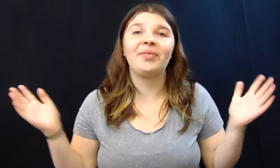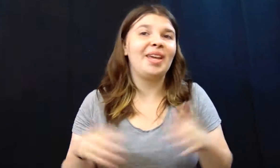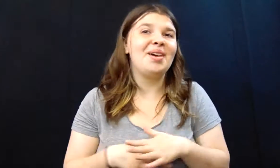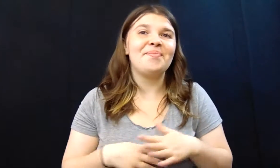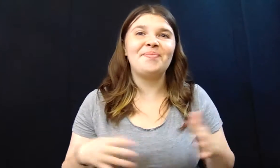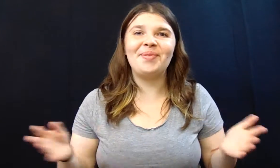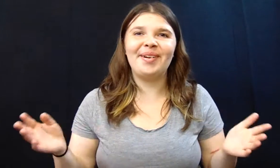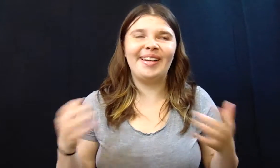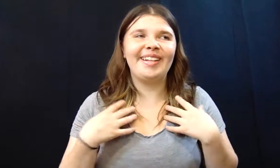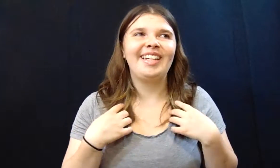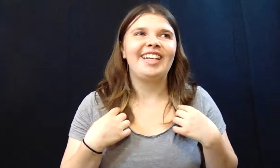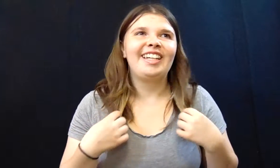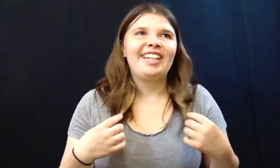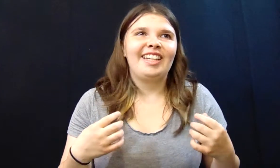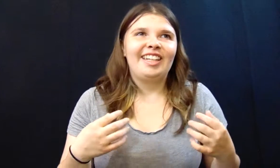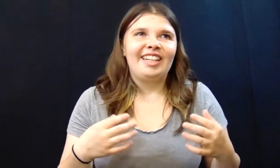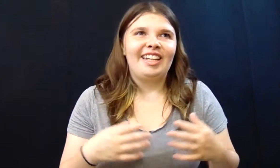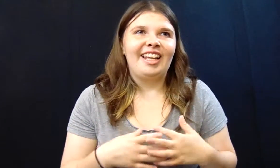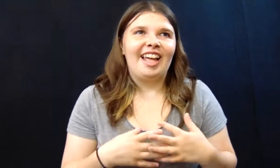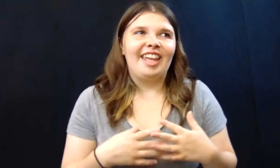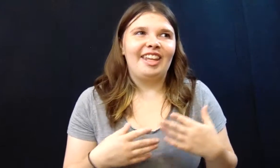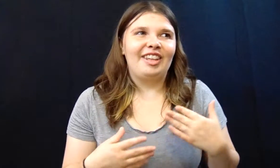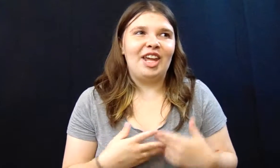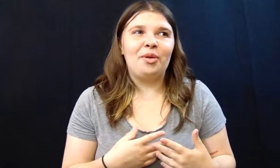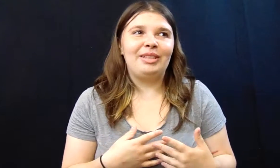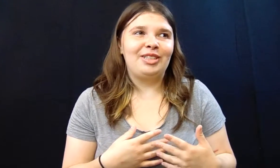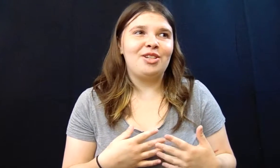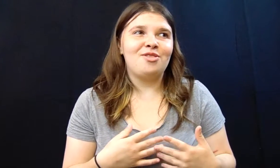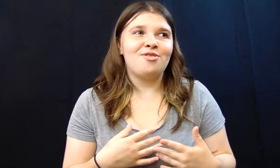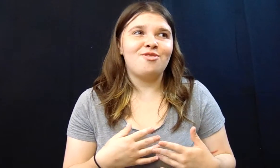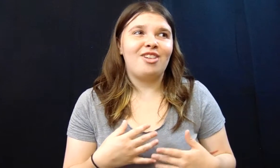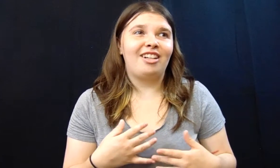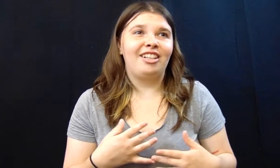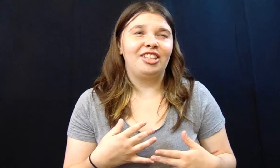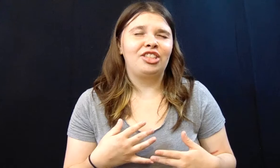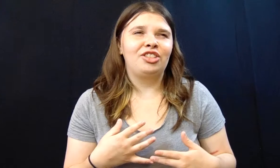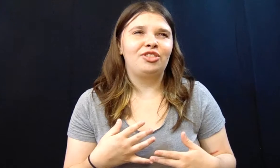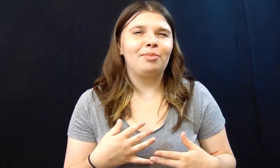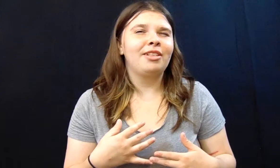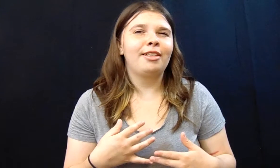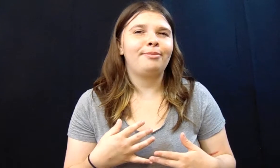but they went to a strip club